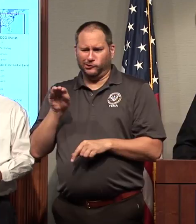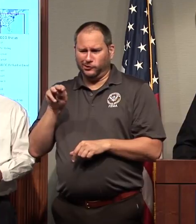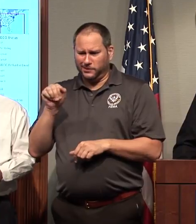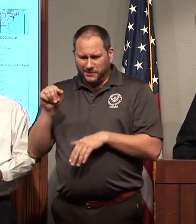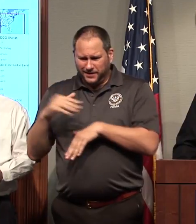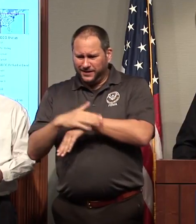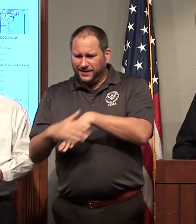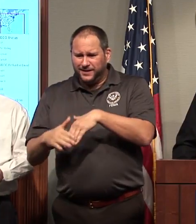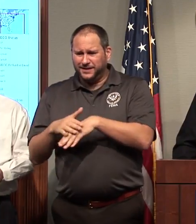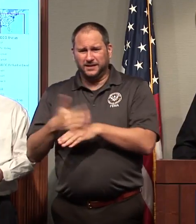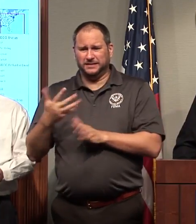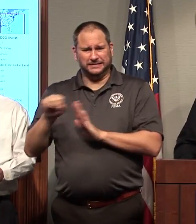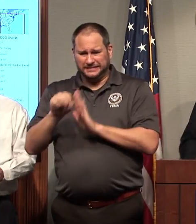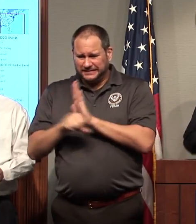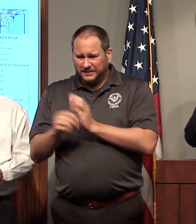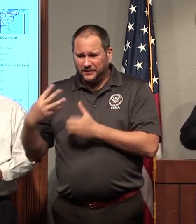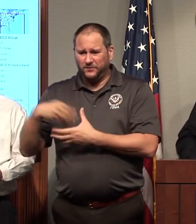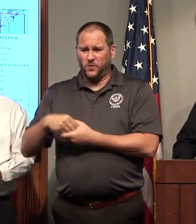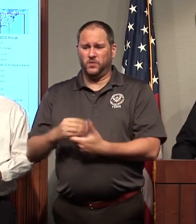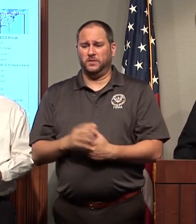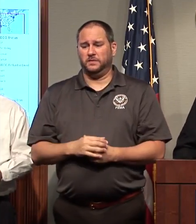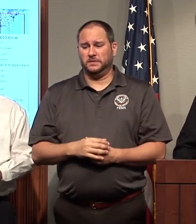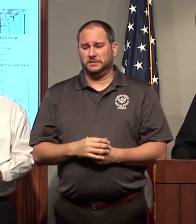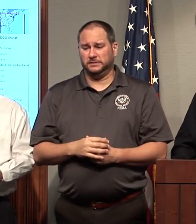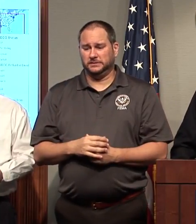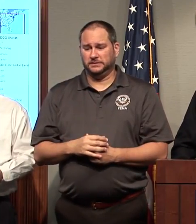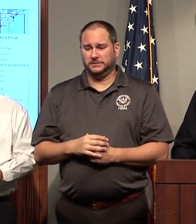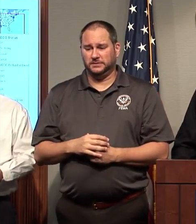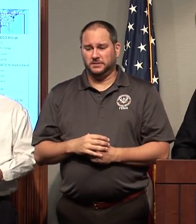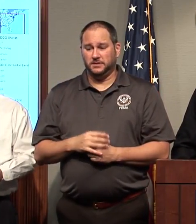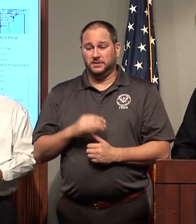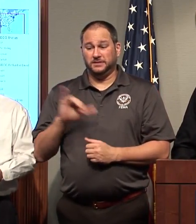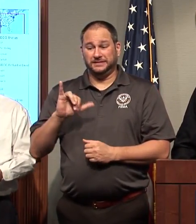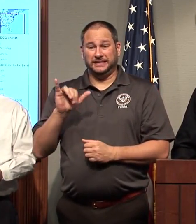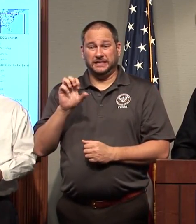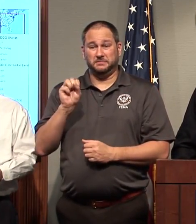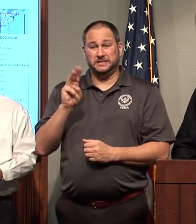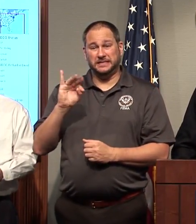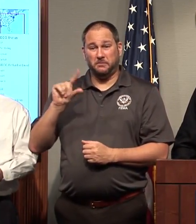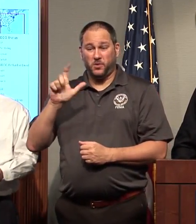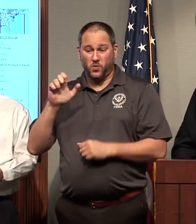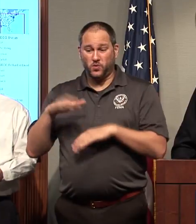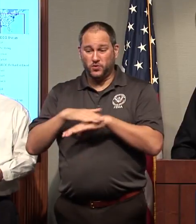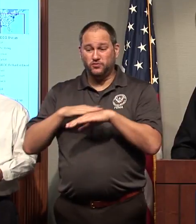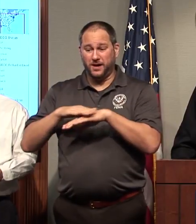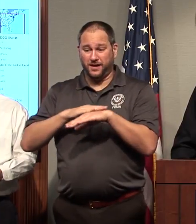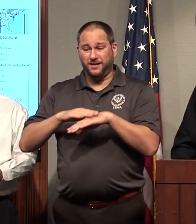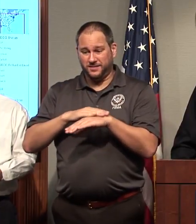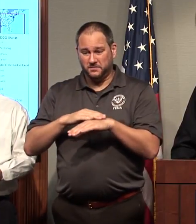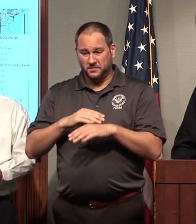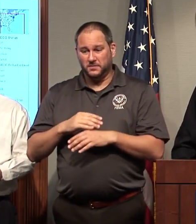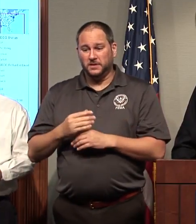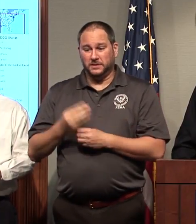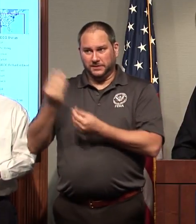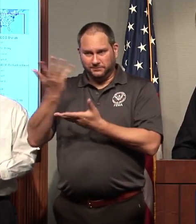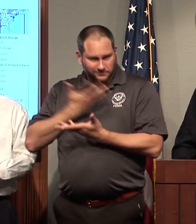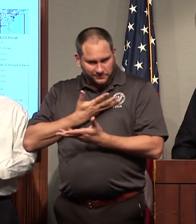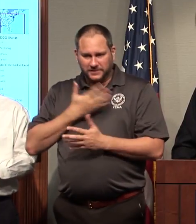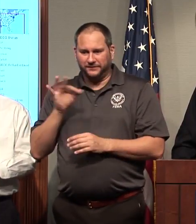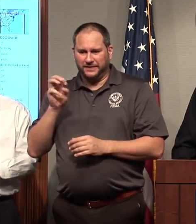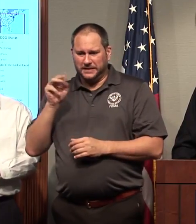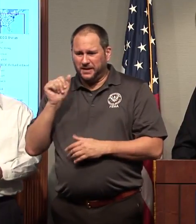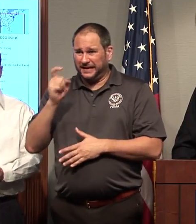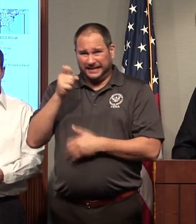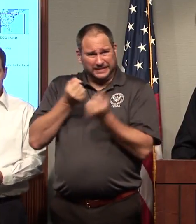involved. We also have the Seminole Tribe that comes directly to FEMA for support, and then also our partners in the U.S.